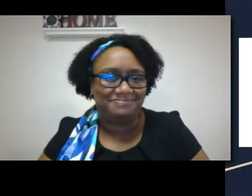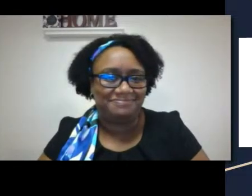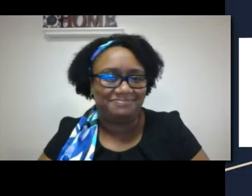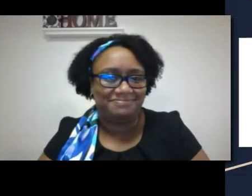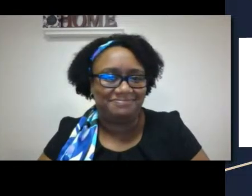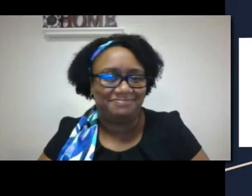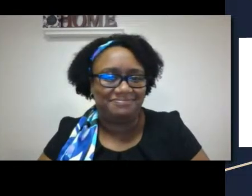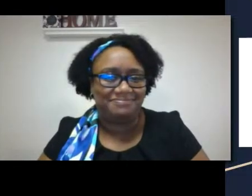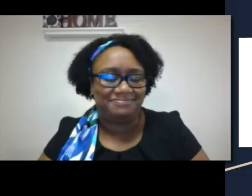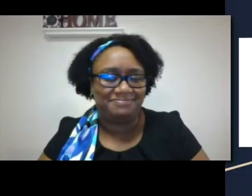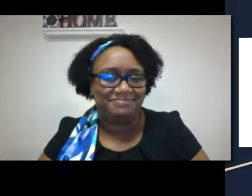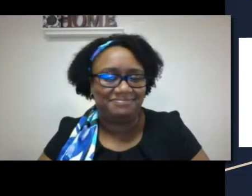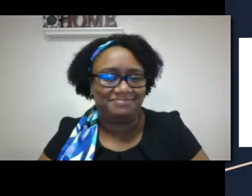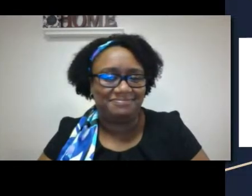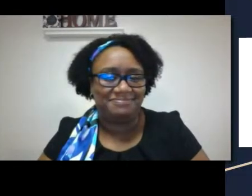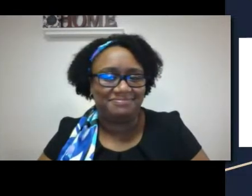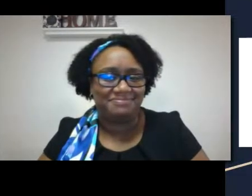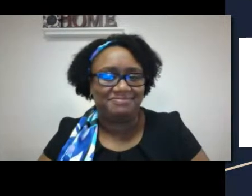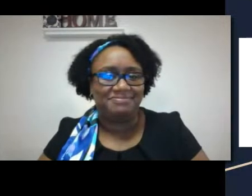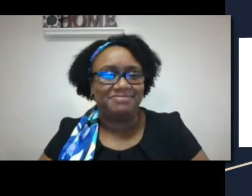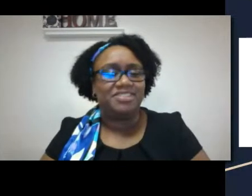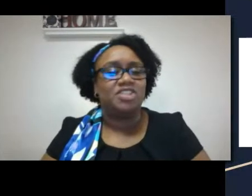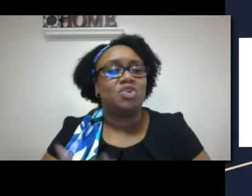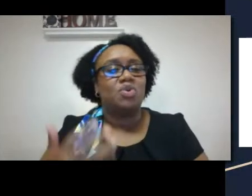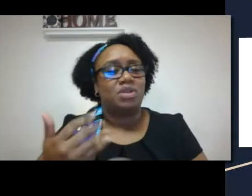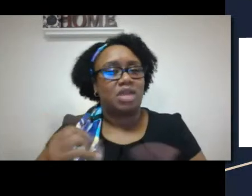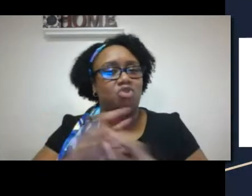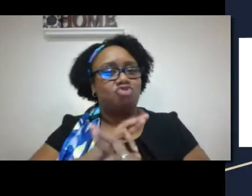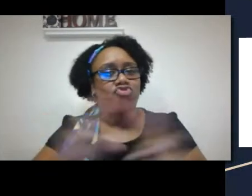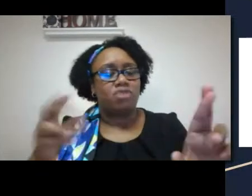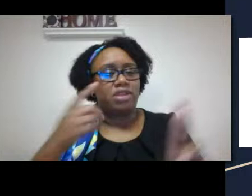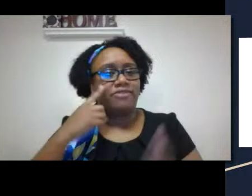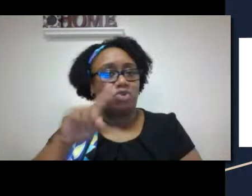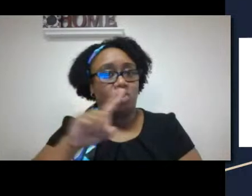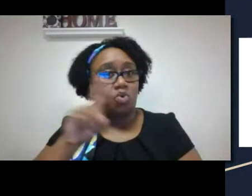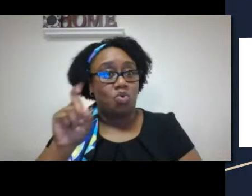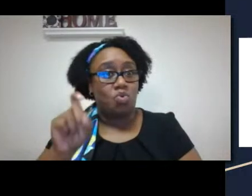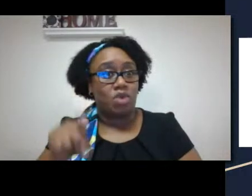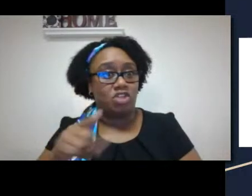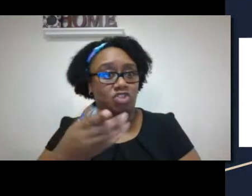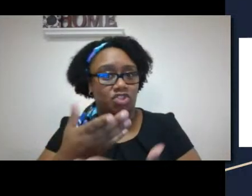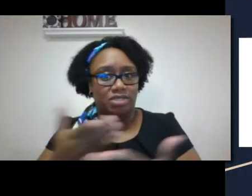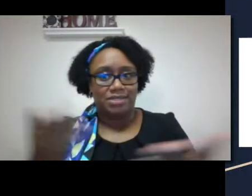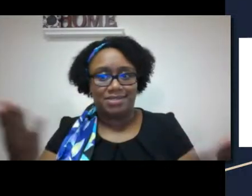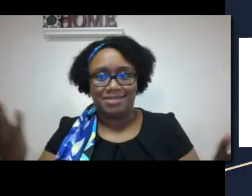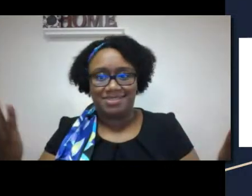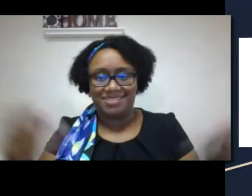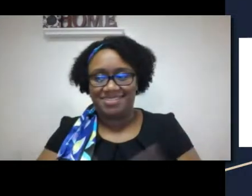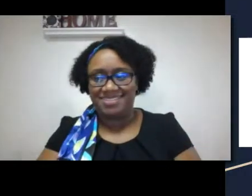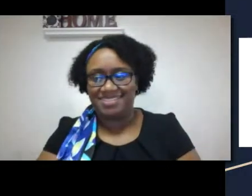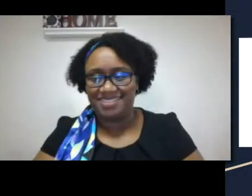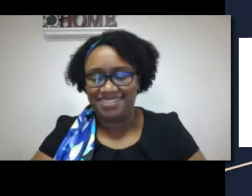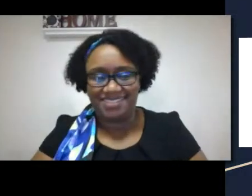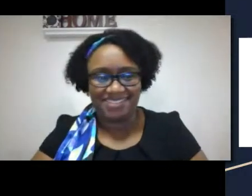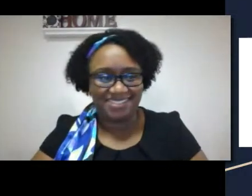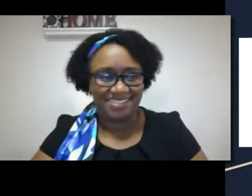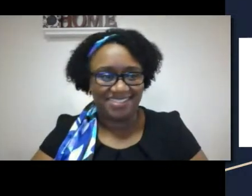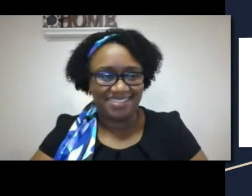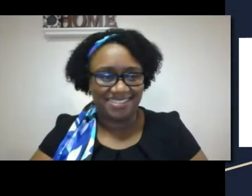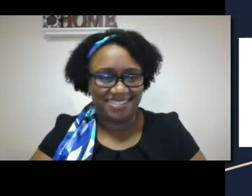could change something about your interaction with the audiologist and how they shared information, what would it be?